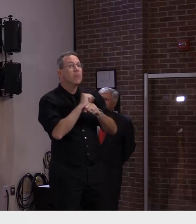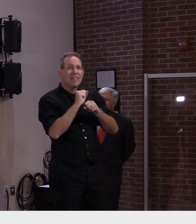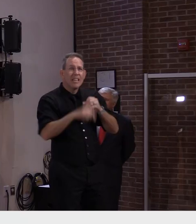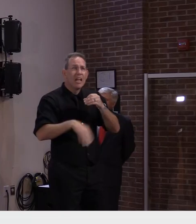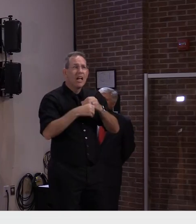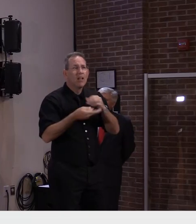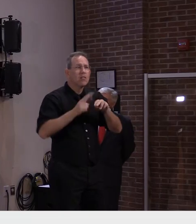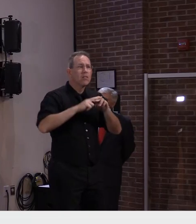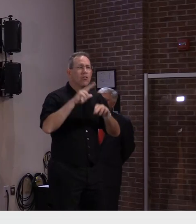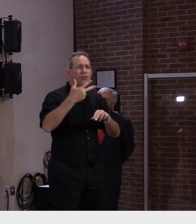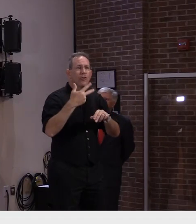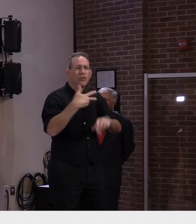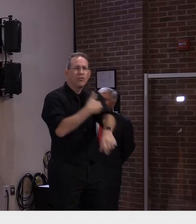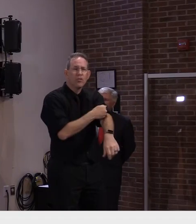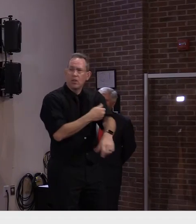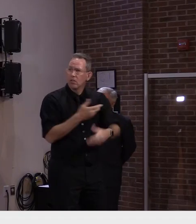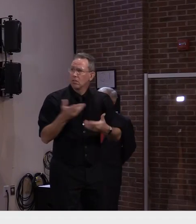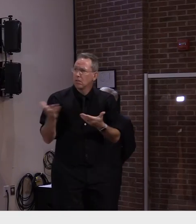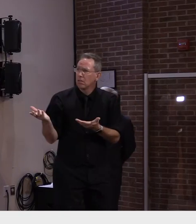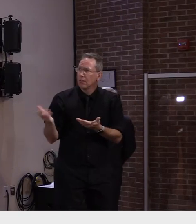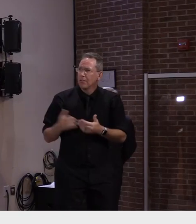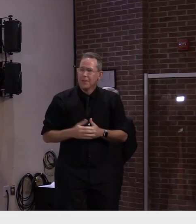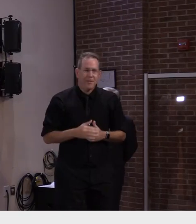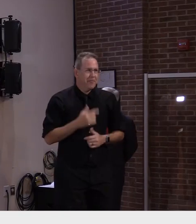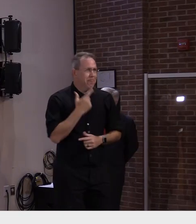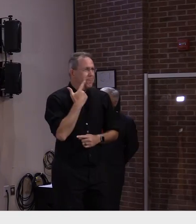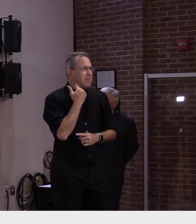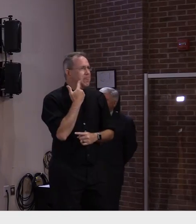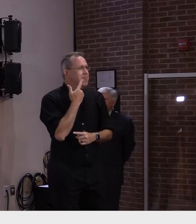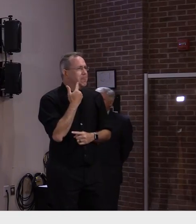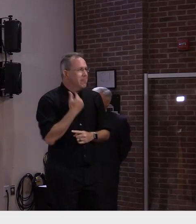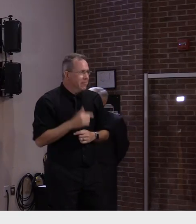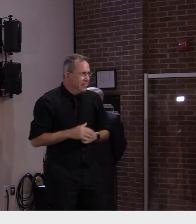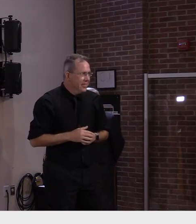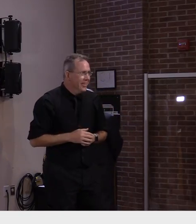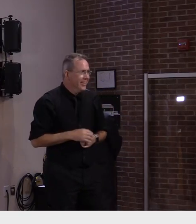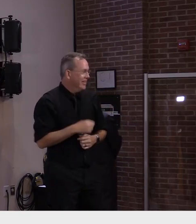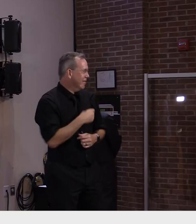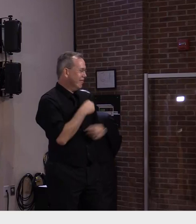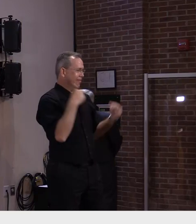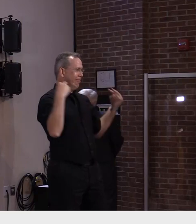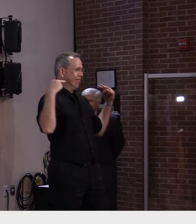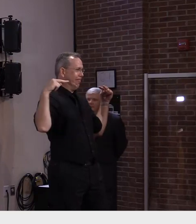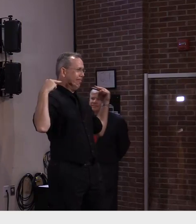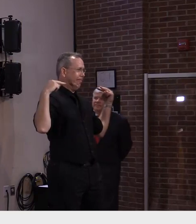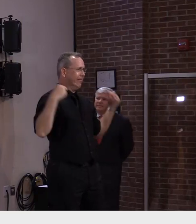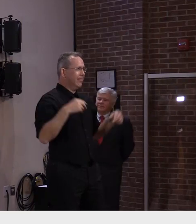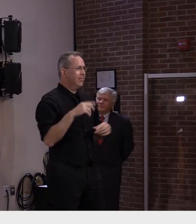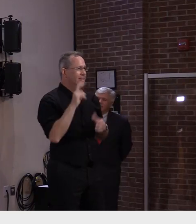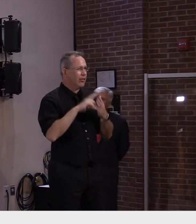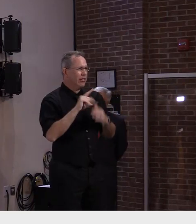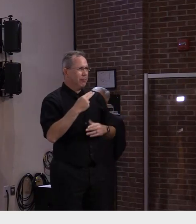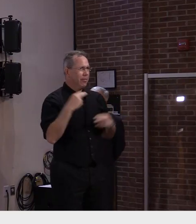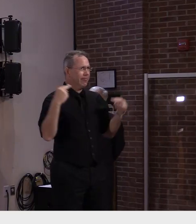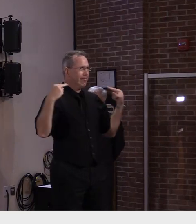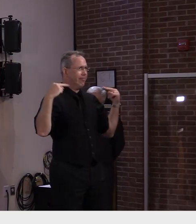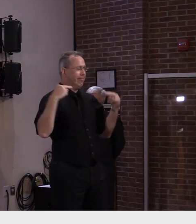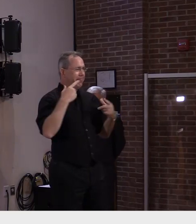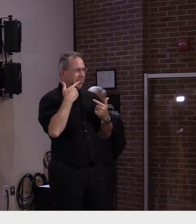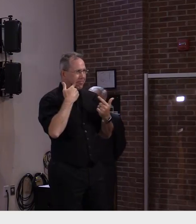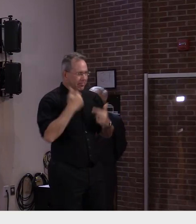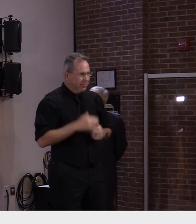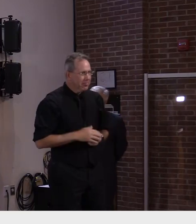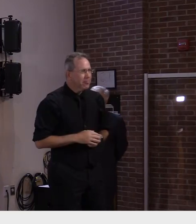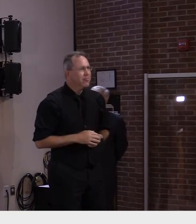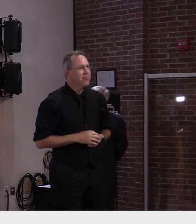that the vaccinated population needs a booster. Sure.